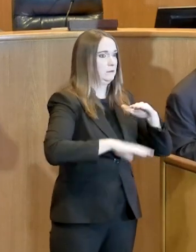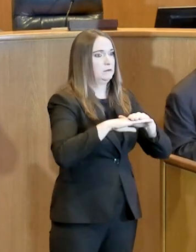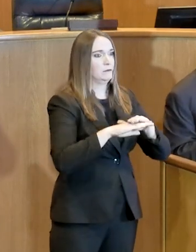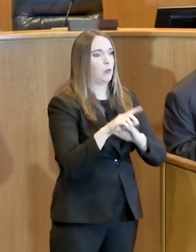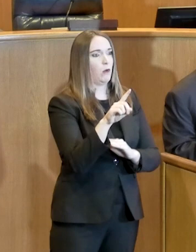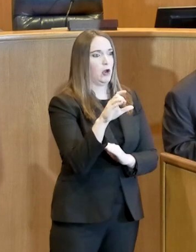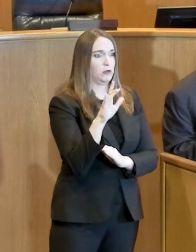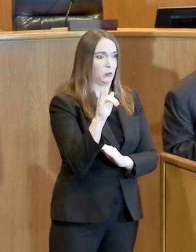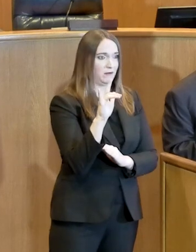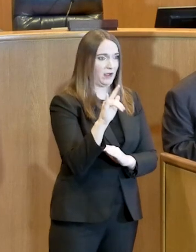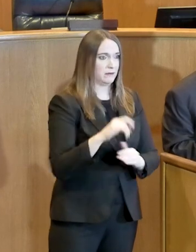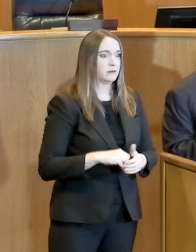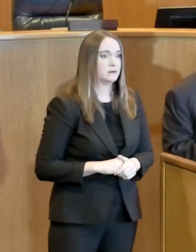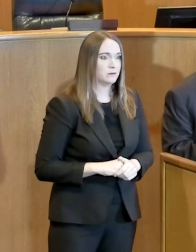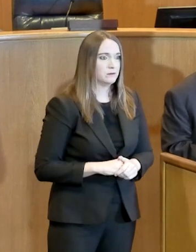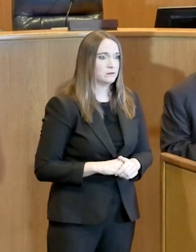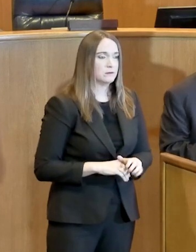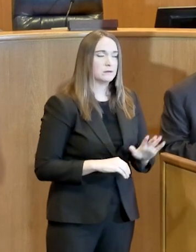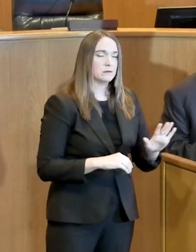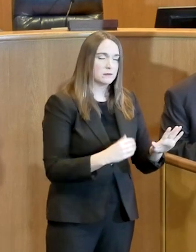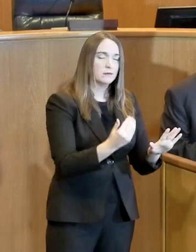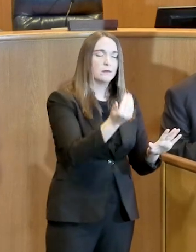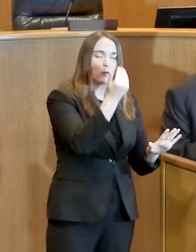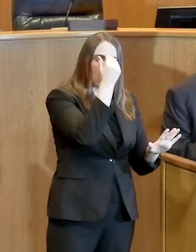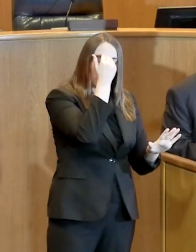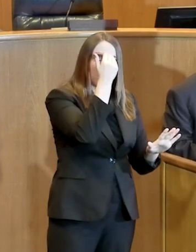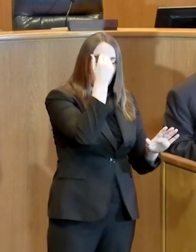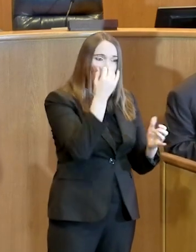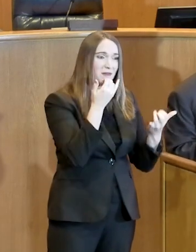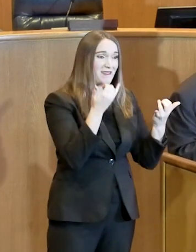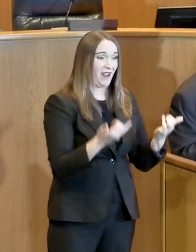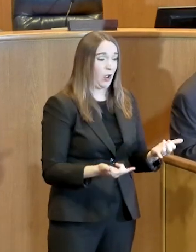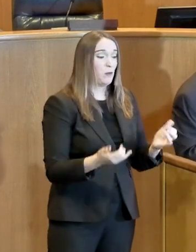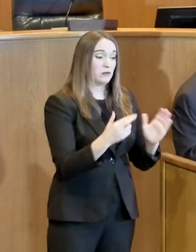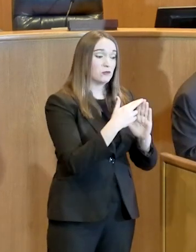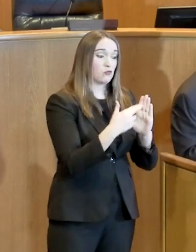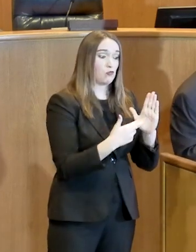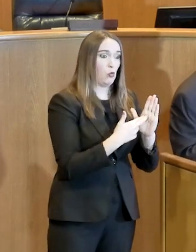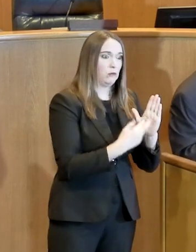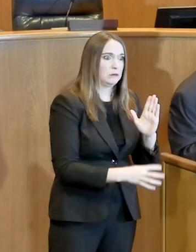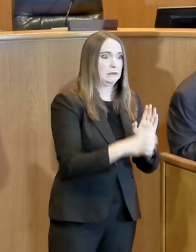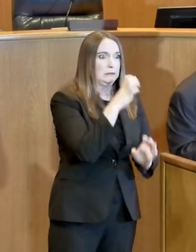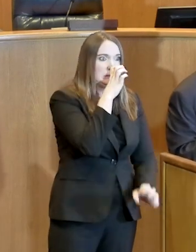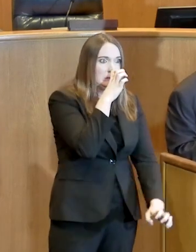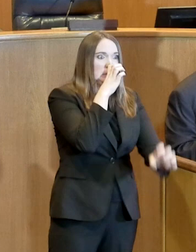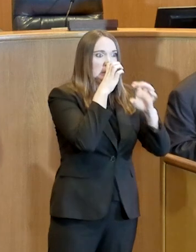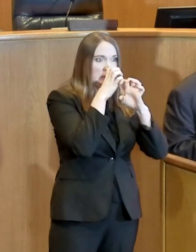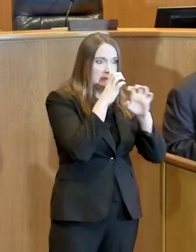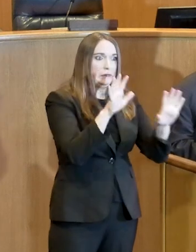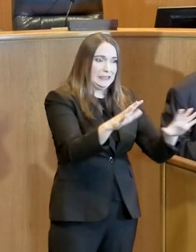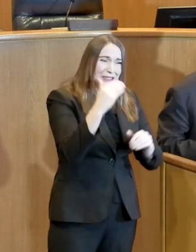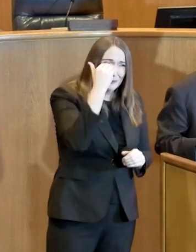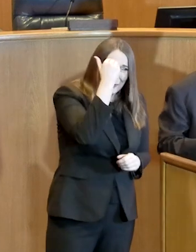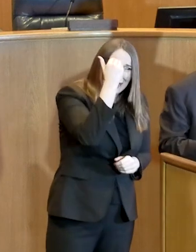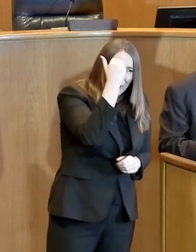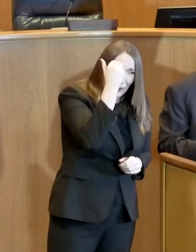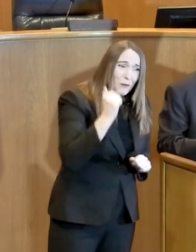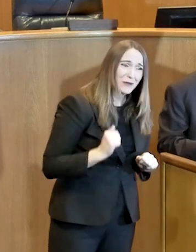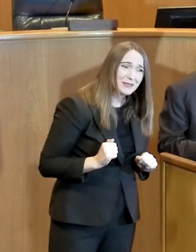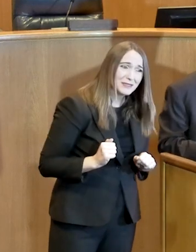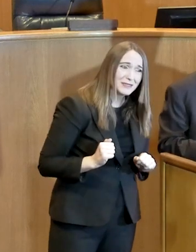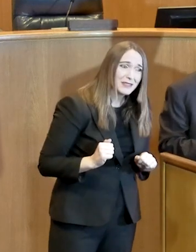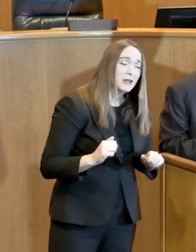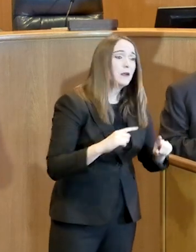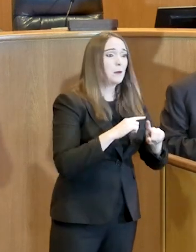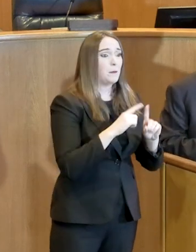that this is much tighter. And again what I would just say to you is that when we go about